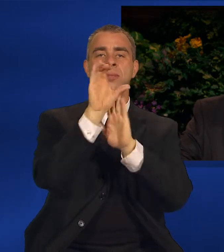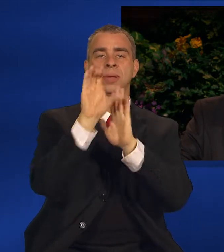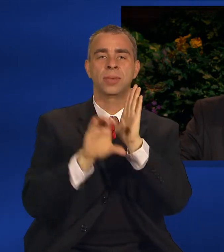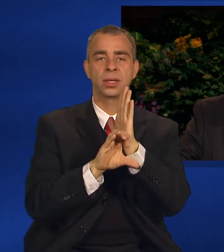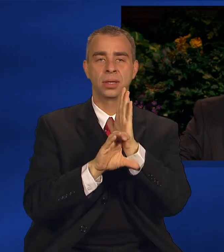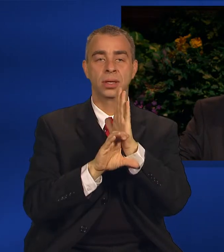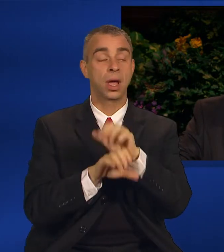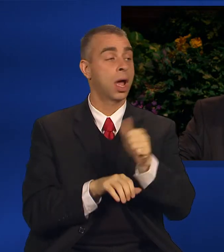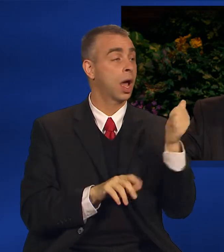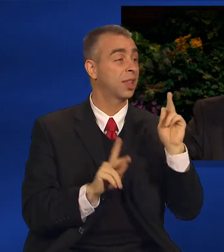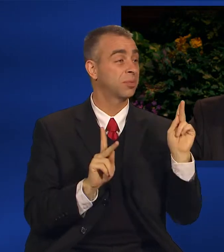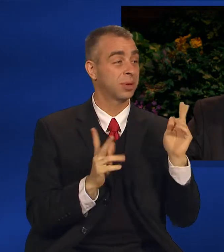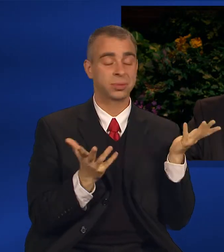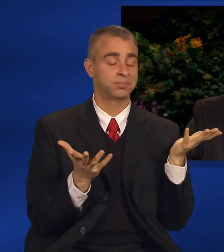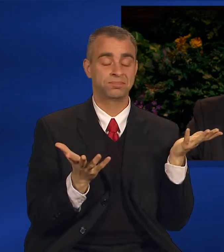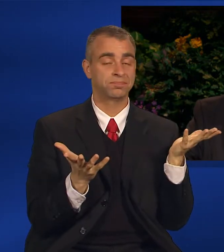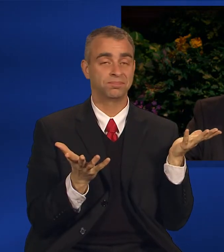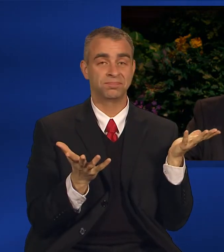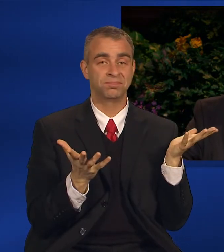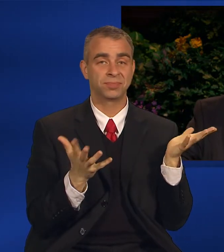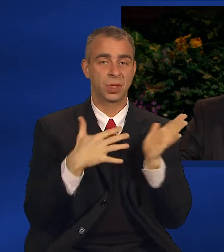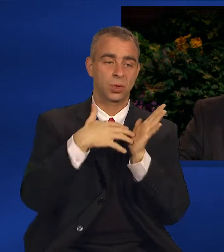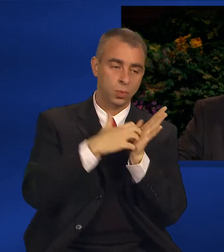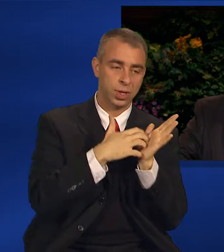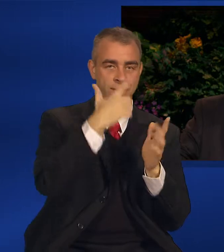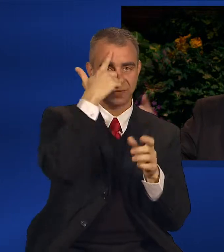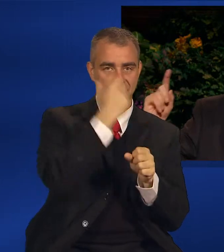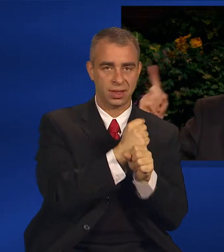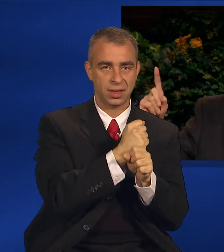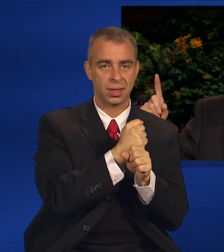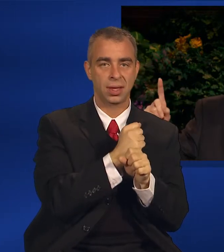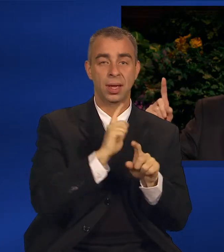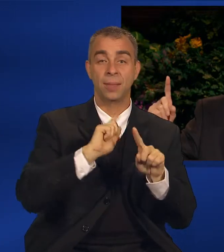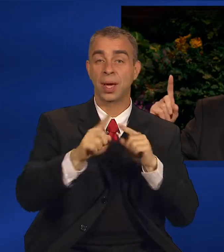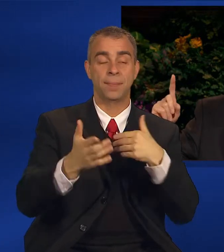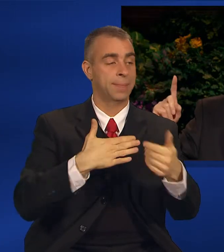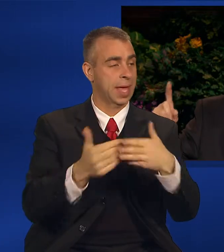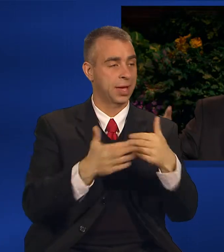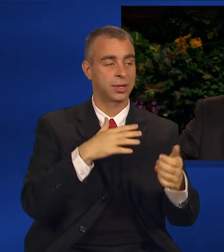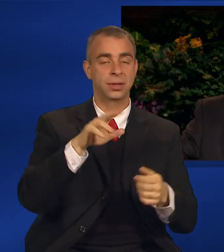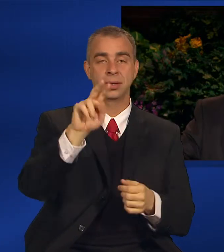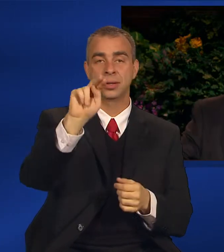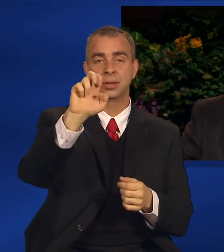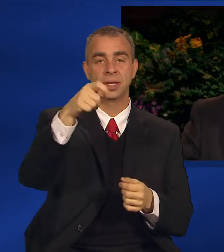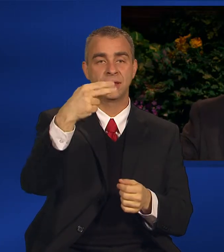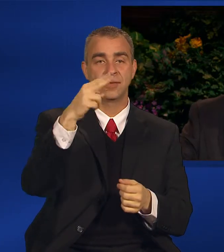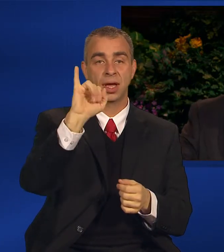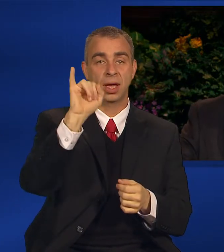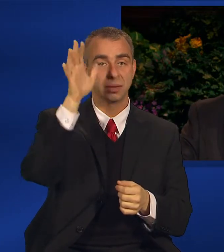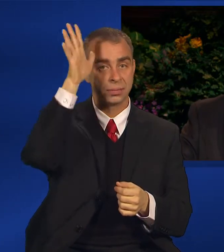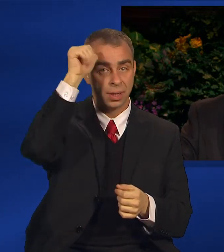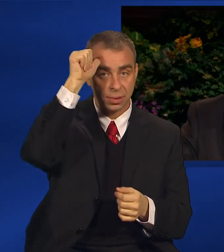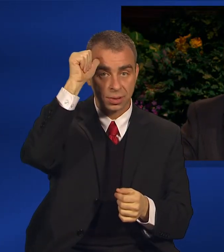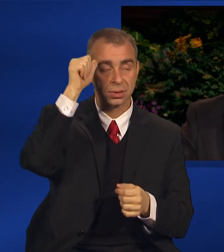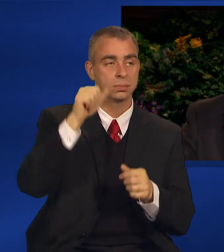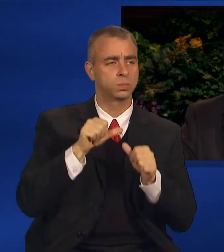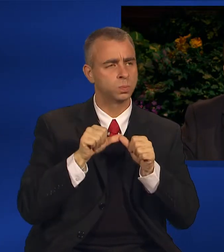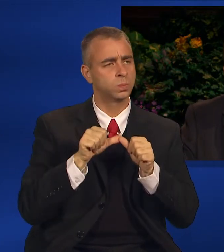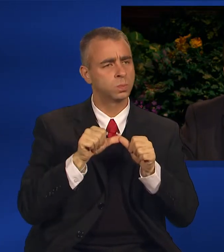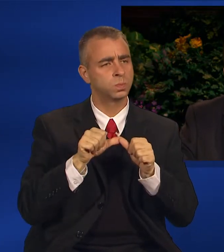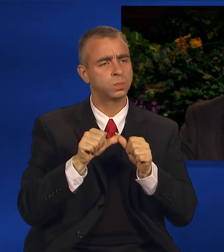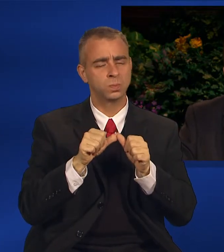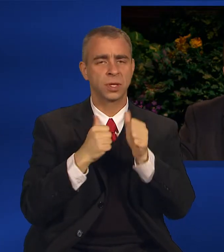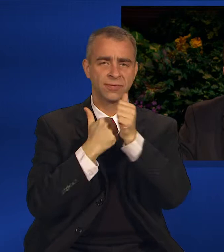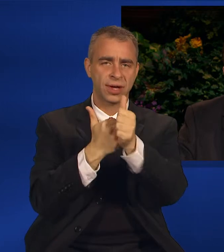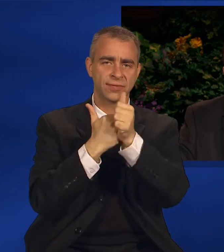in their faith and their obedience, never once did Nephi fail to do that which